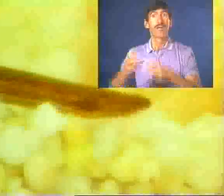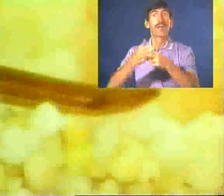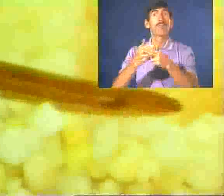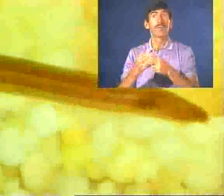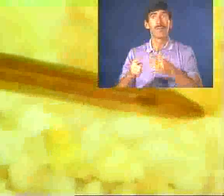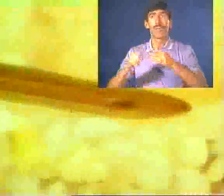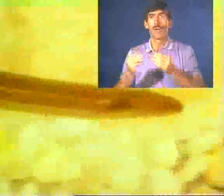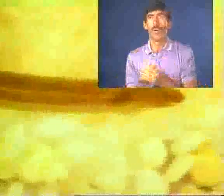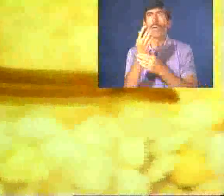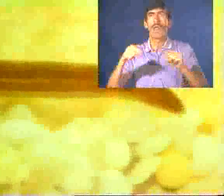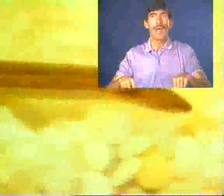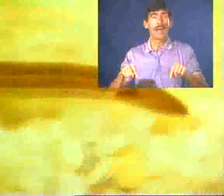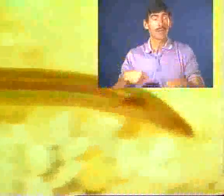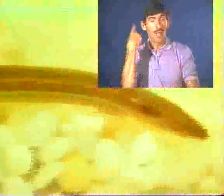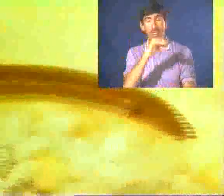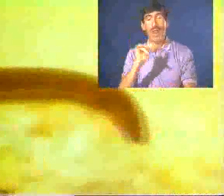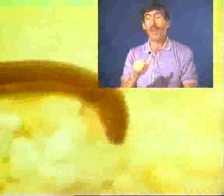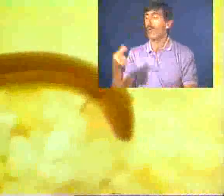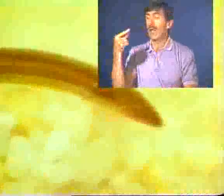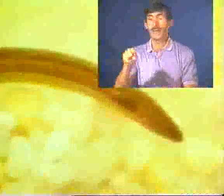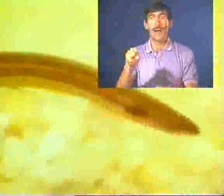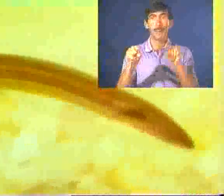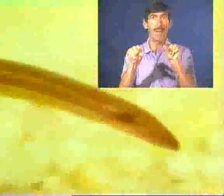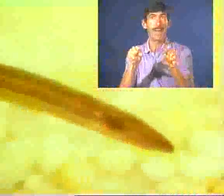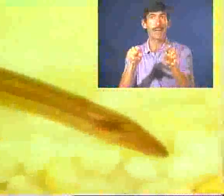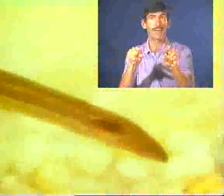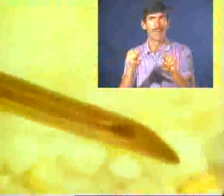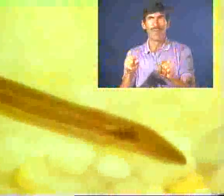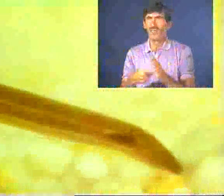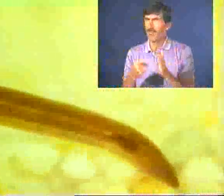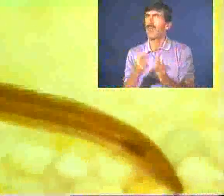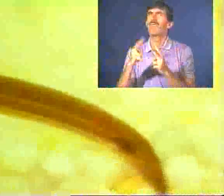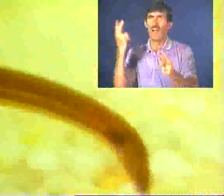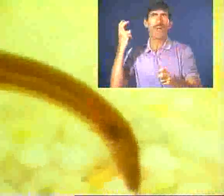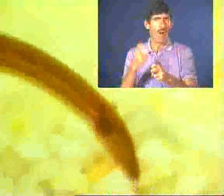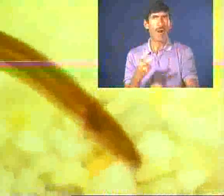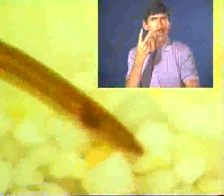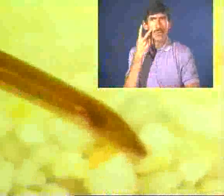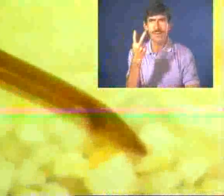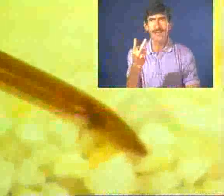But soon they're growing legs that look like tiny pegs, that can be very hard to see.